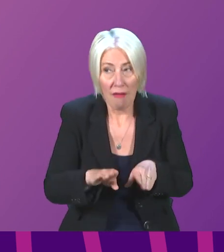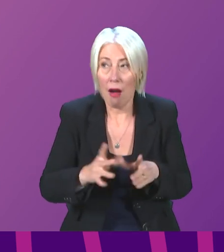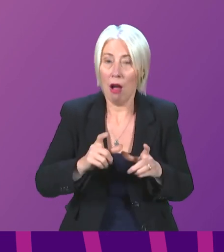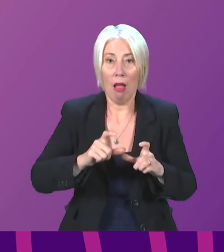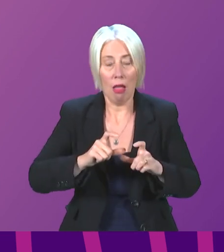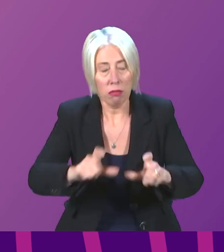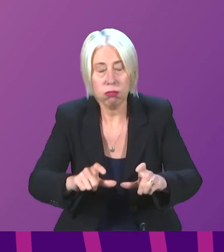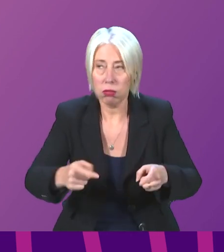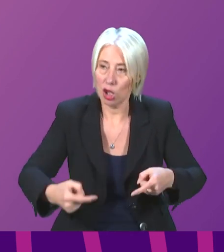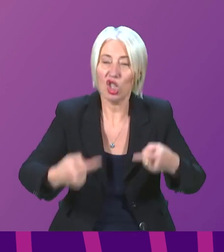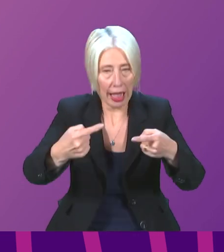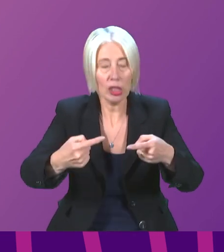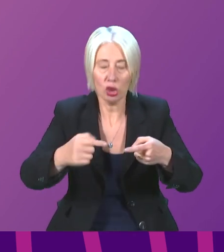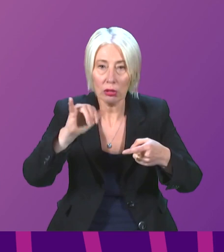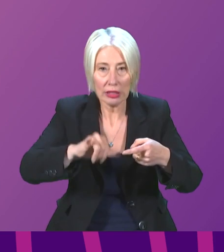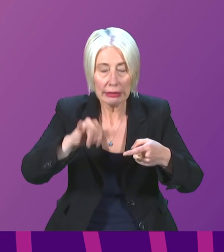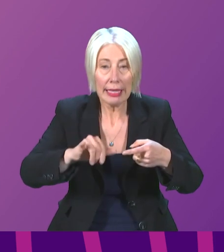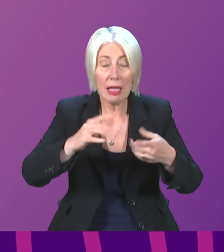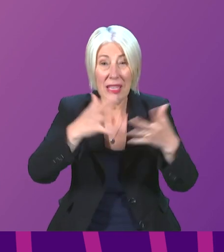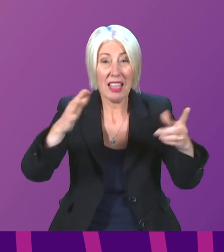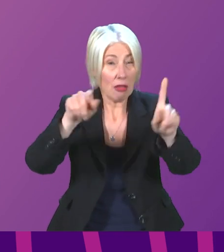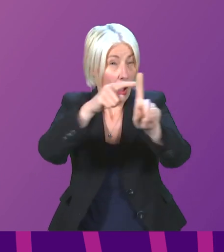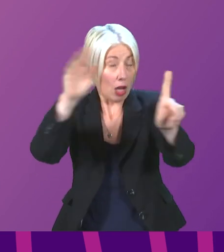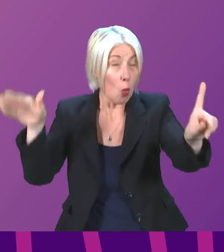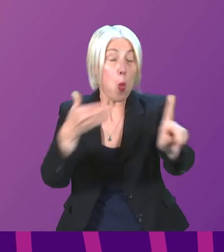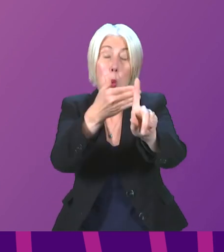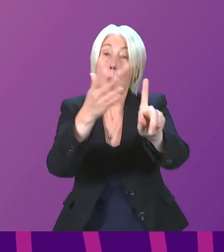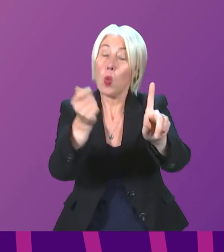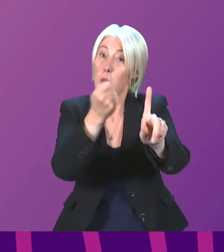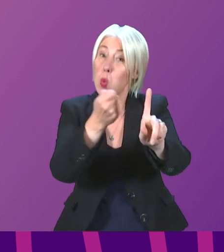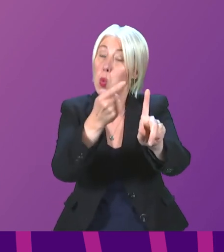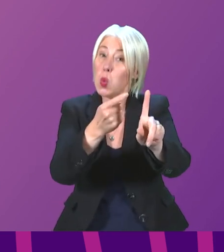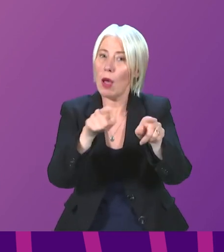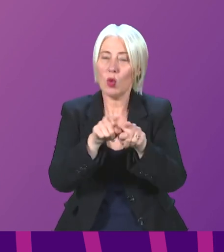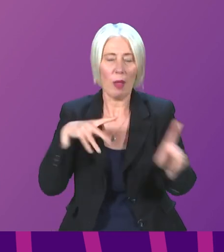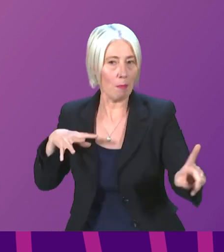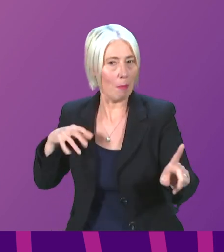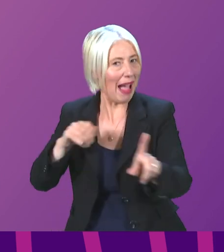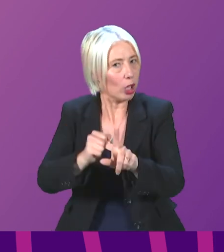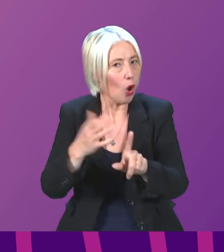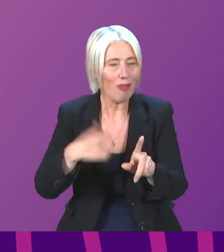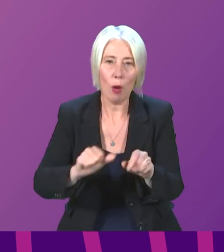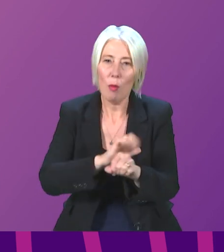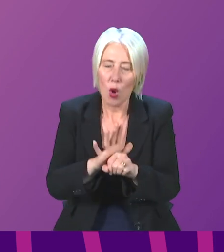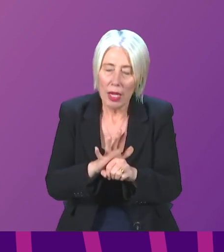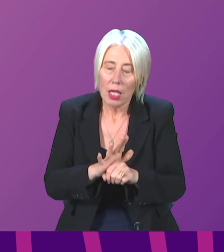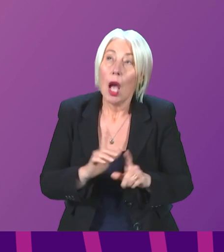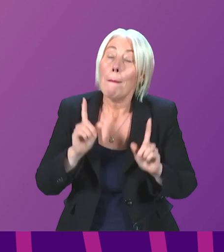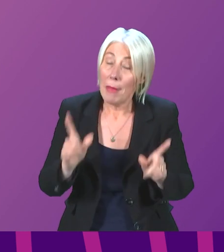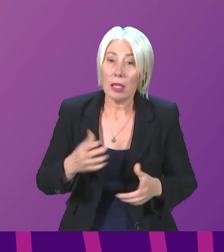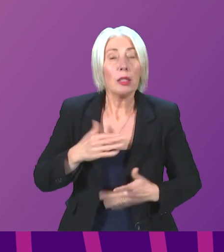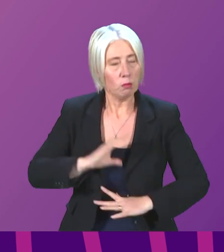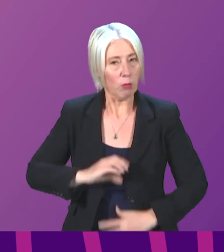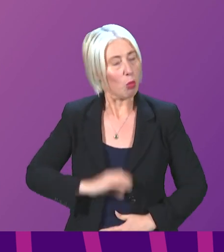significant challenge, as we work towards ambitious targets and bringing down the backlog left by the COVID-19 pandemic. Nevertheless, I am very